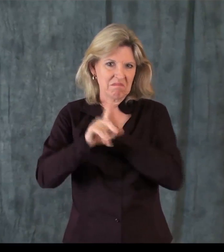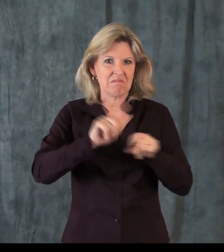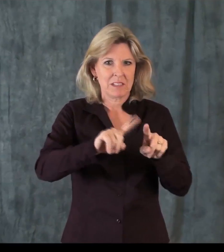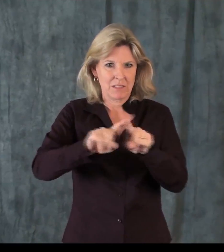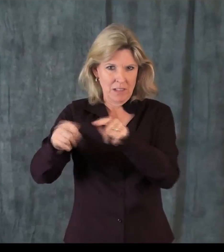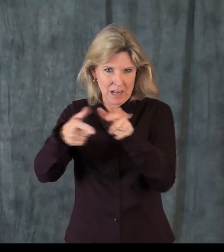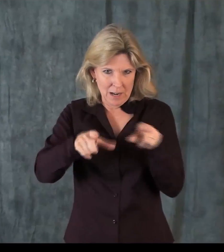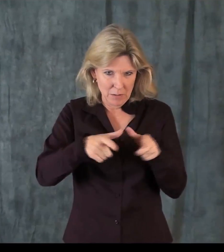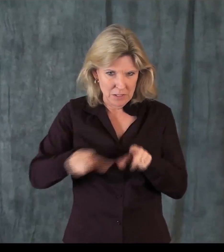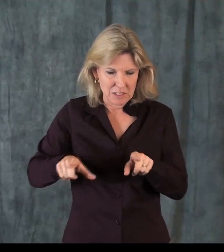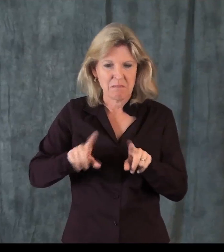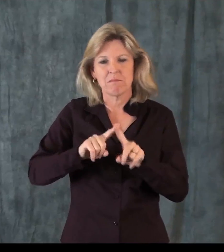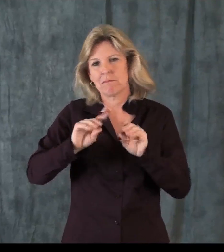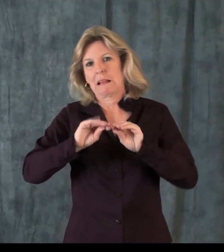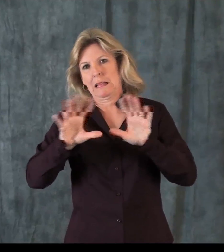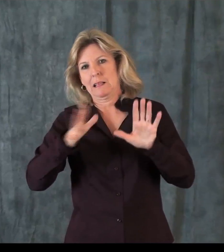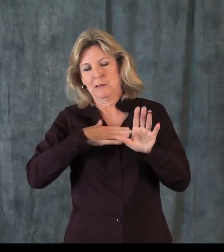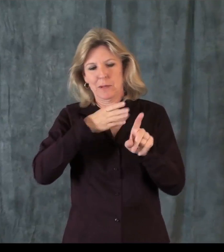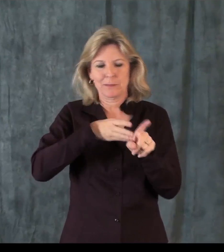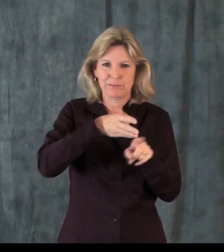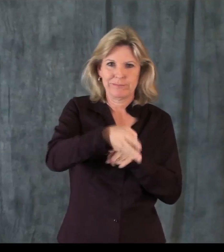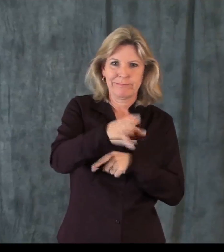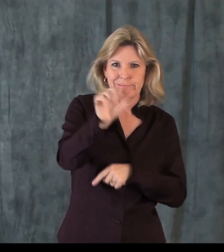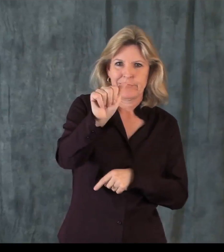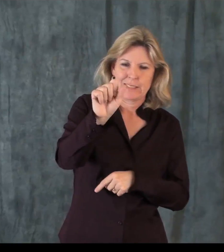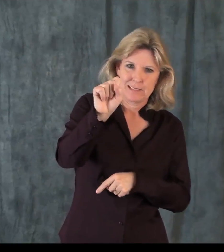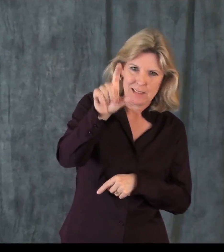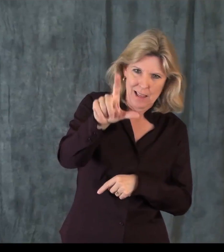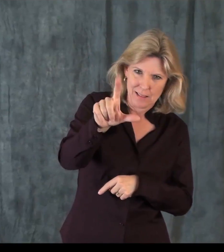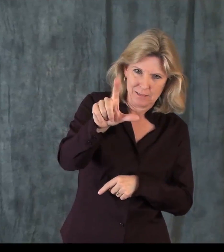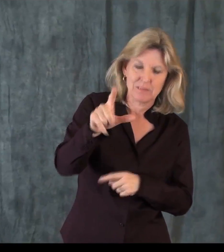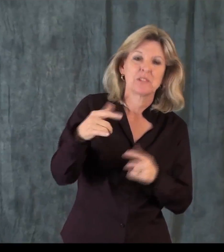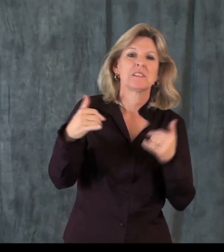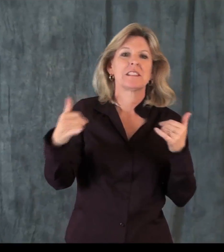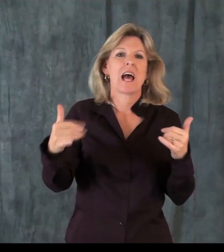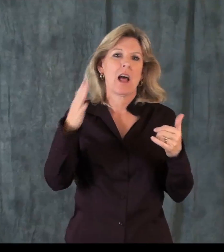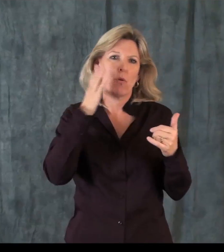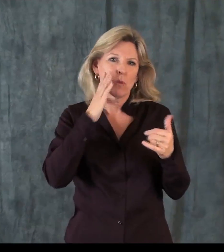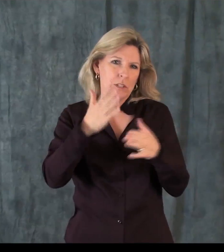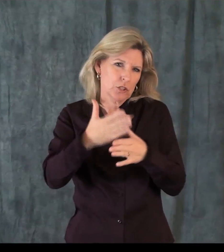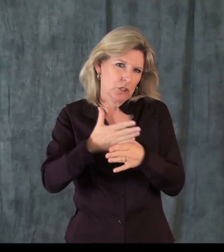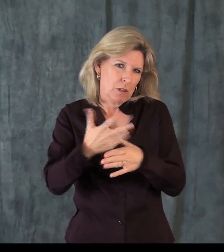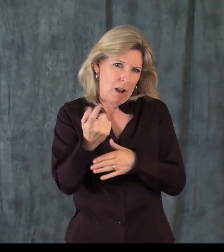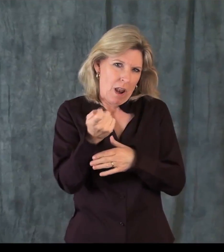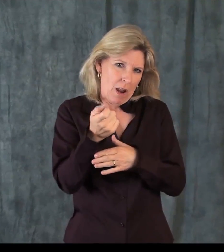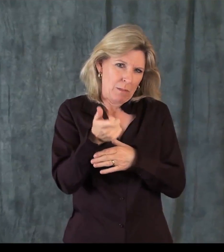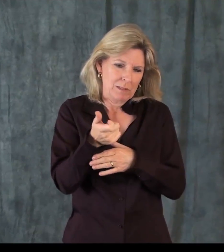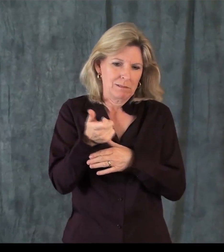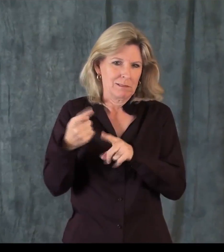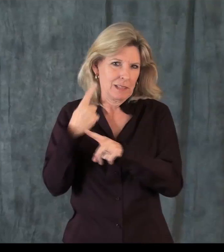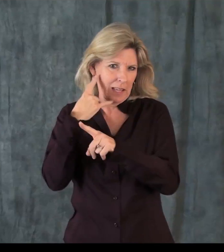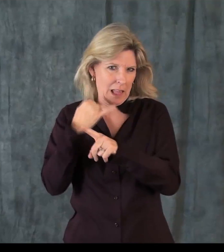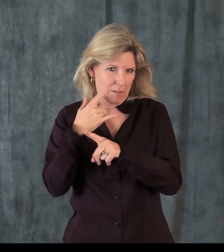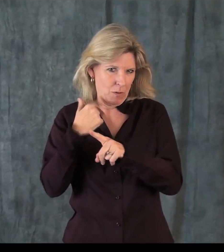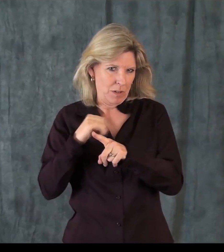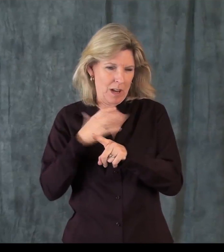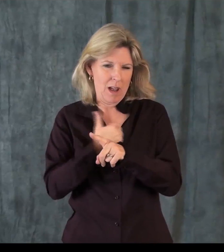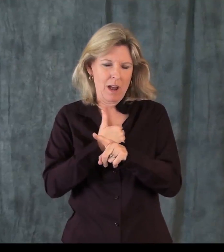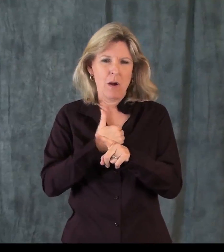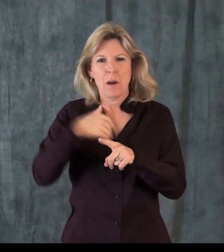court system. A variety of different languages are used. Of course, my specialty area is ASL, but what I'd like to do today is share with you a little